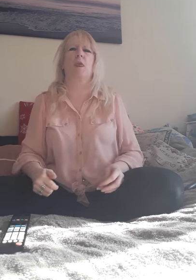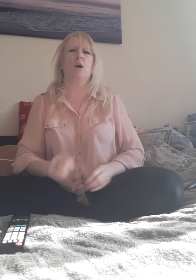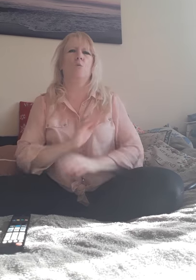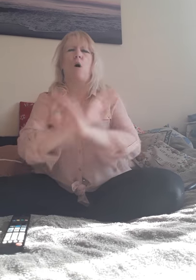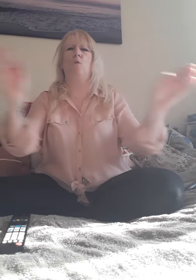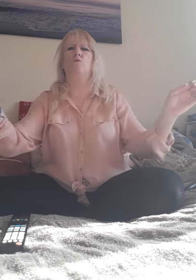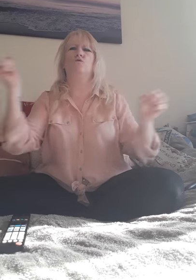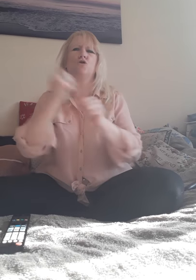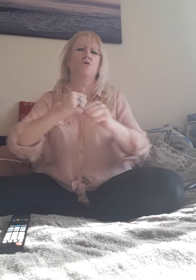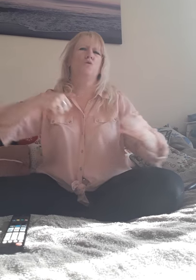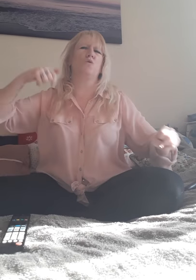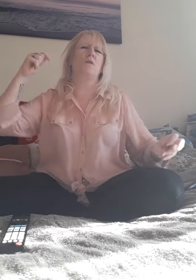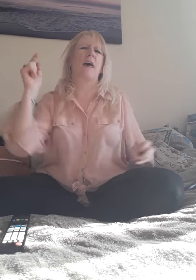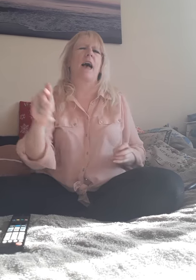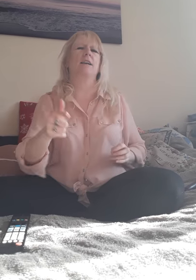won't do that